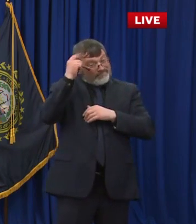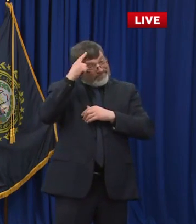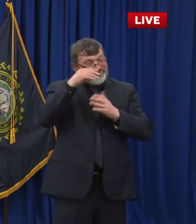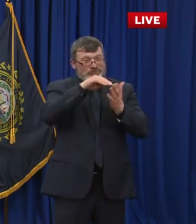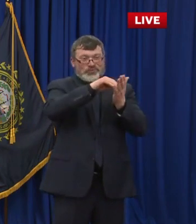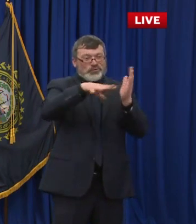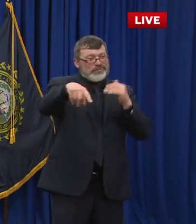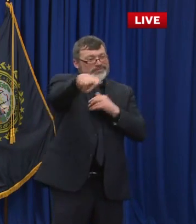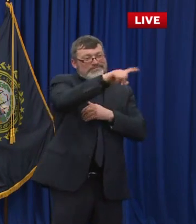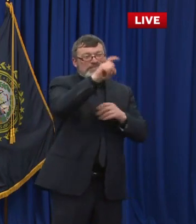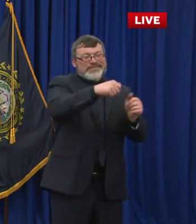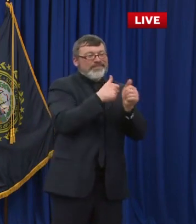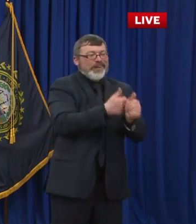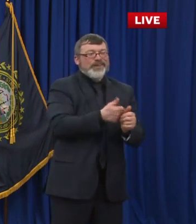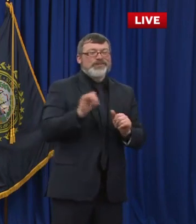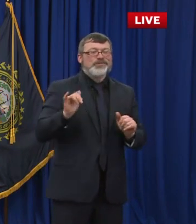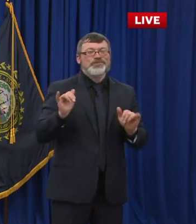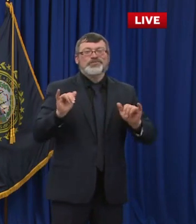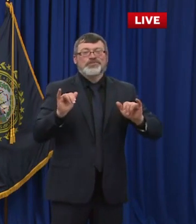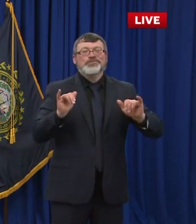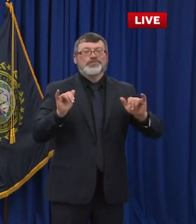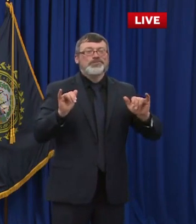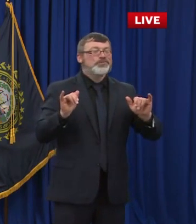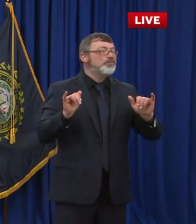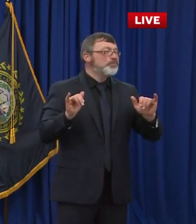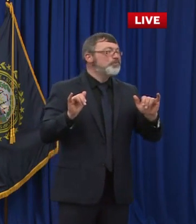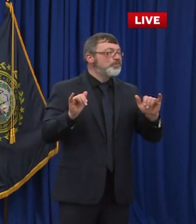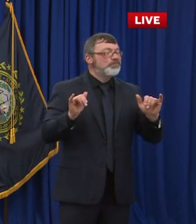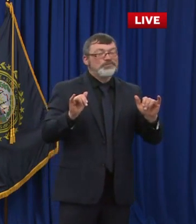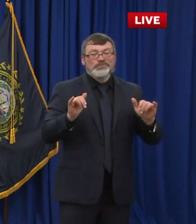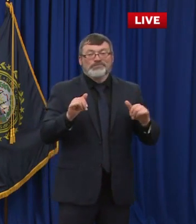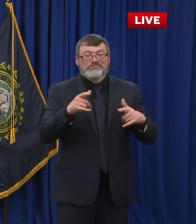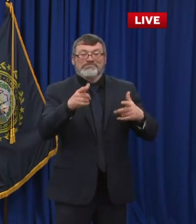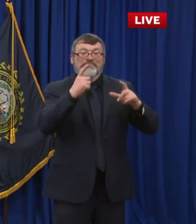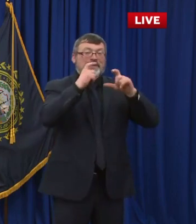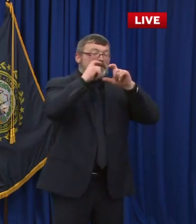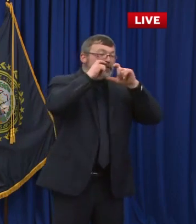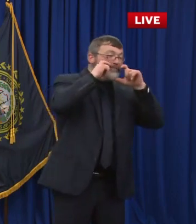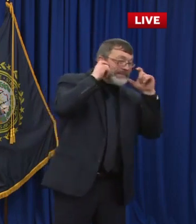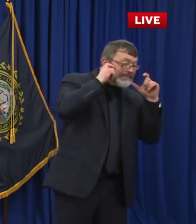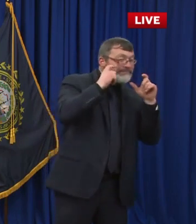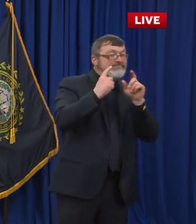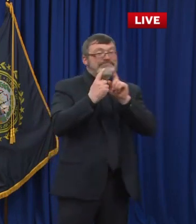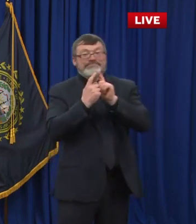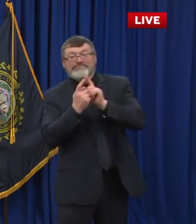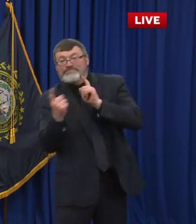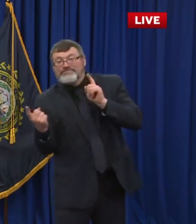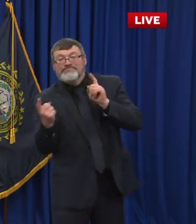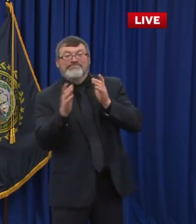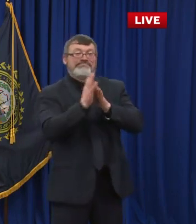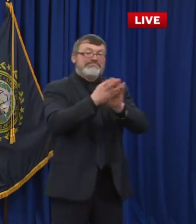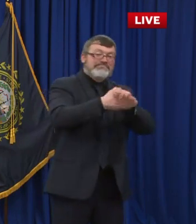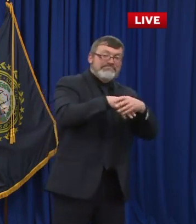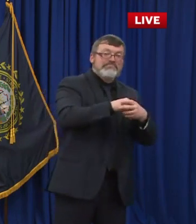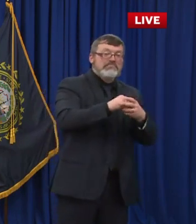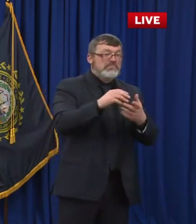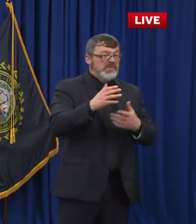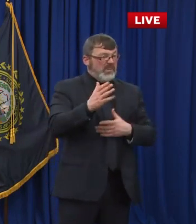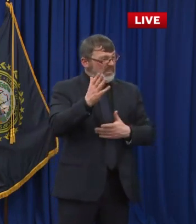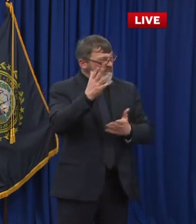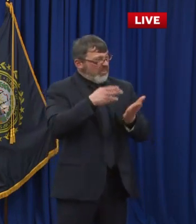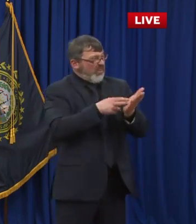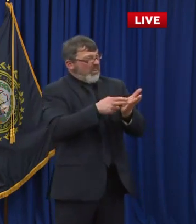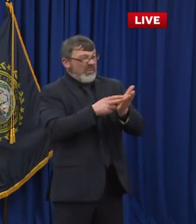practices in place in terms of masking and social distancing mass work. I mean, there's no question